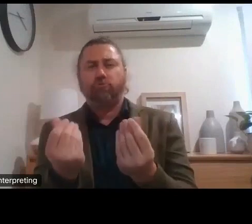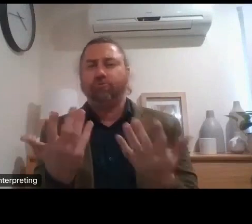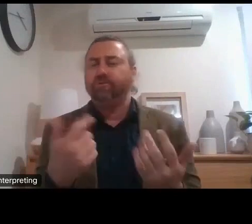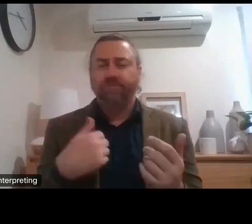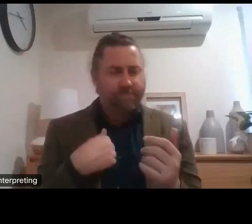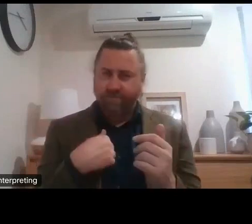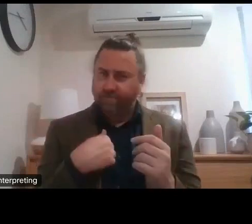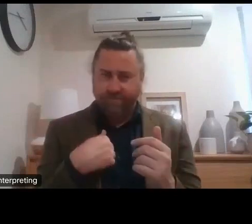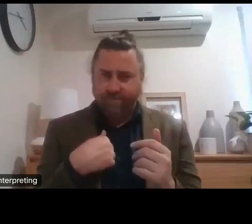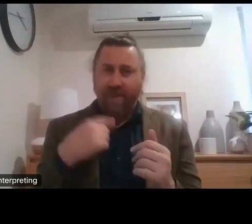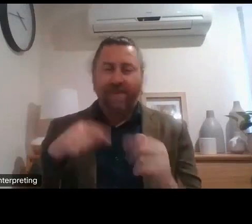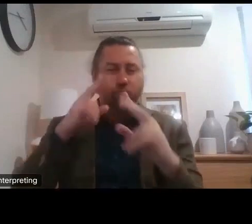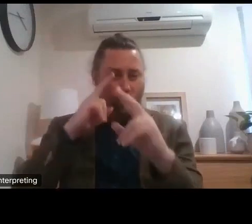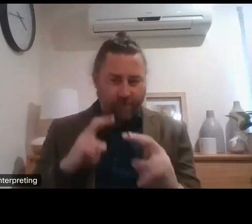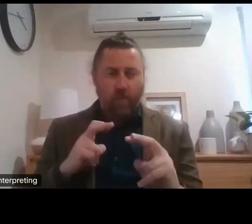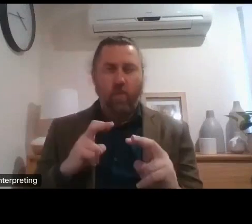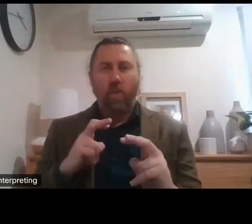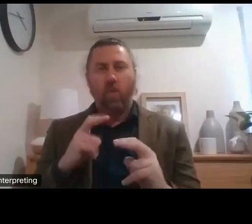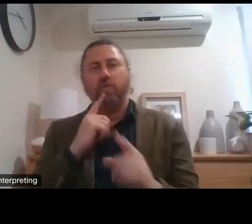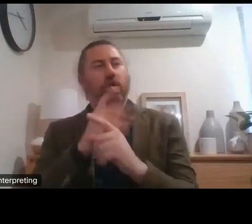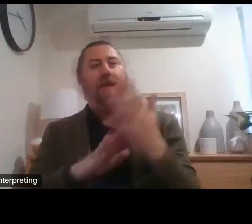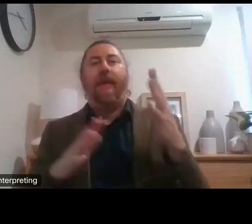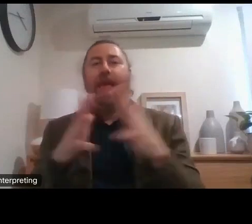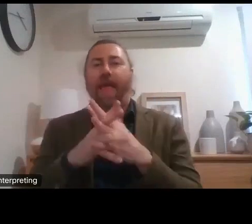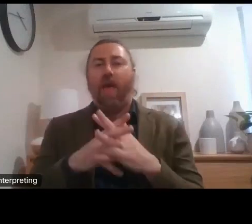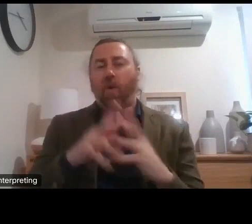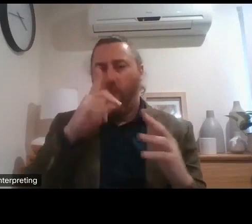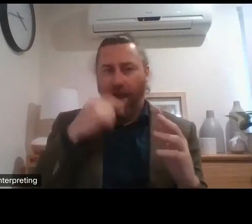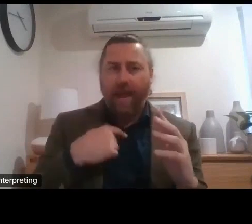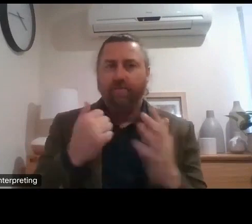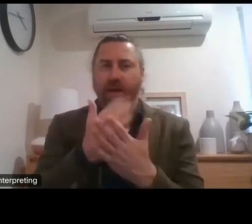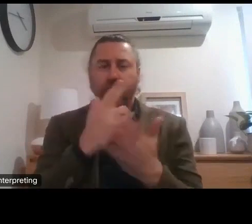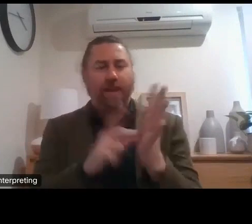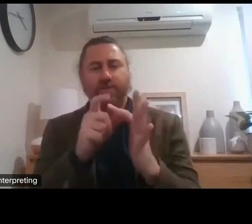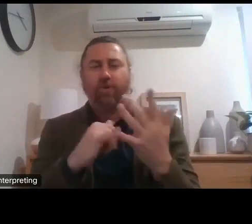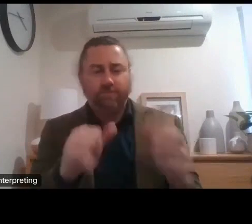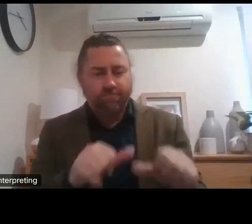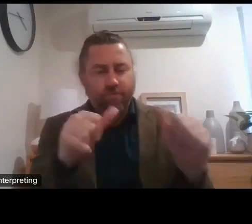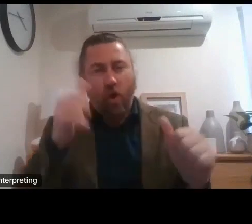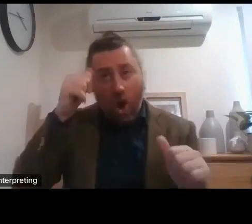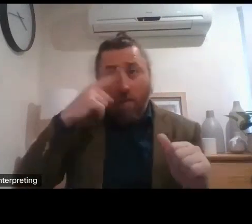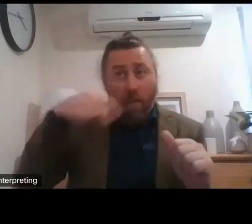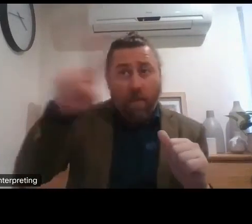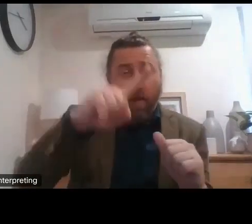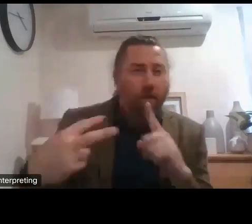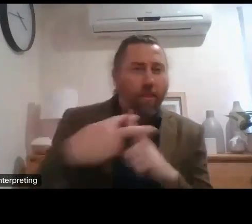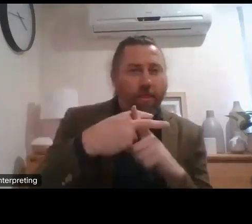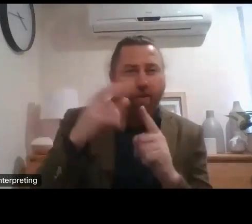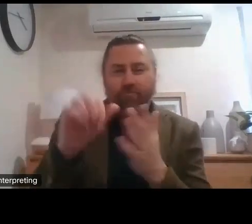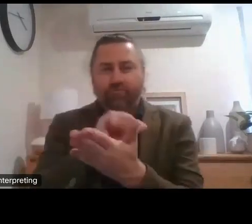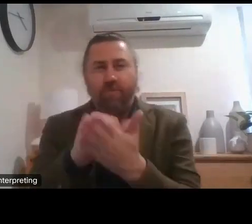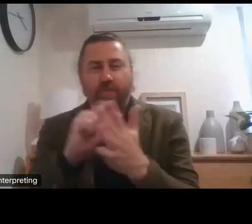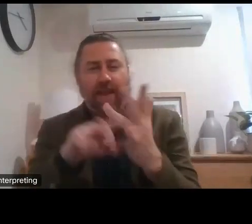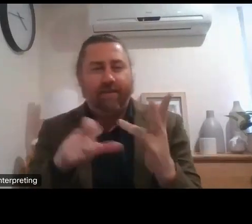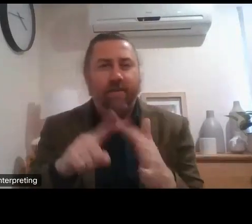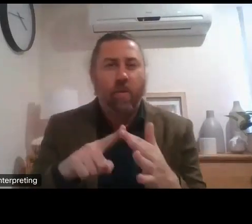we view the scheme. Of course we want to stop waste and stupidity and you know inappropriate invoicing and all of that and I think we